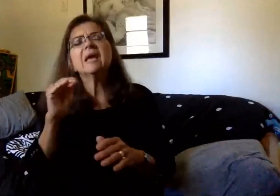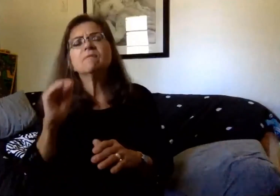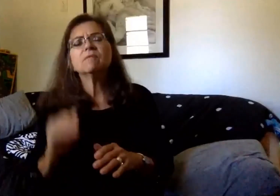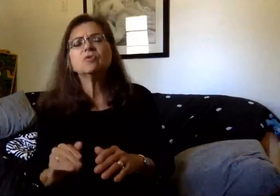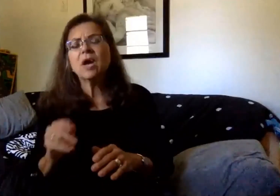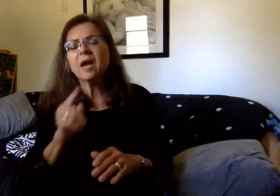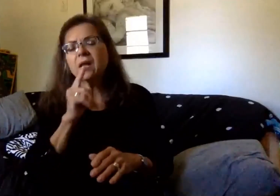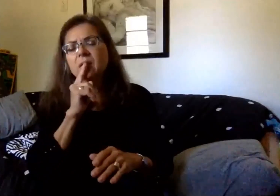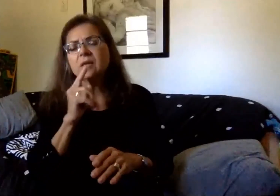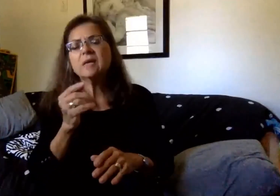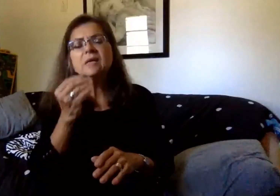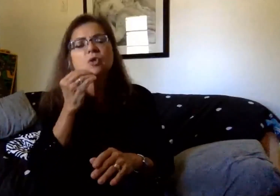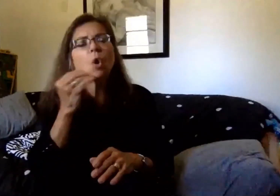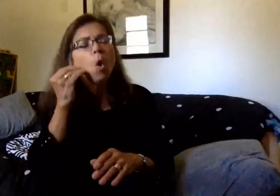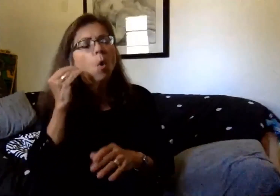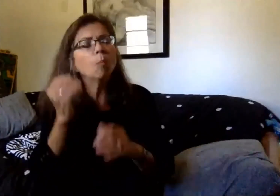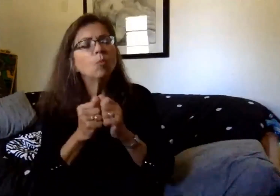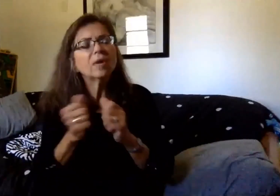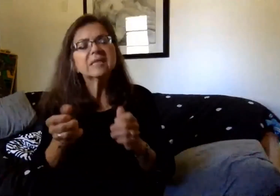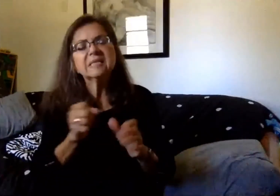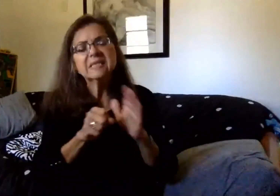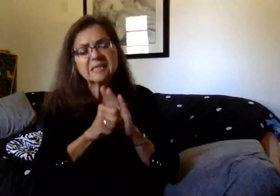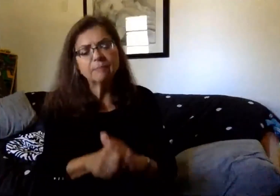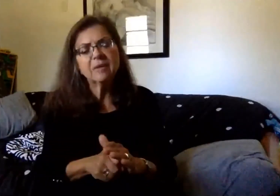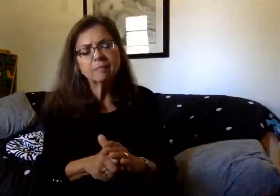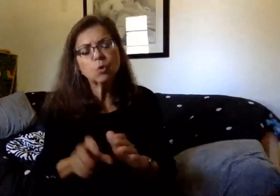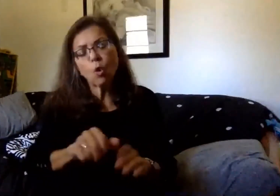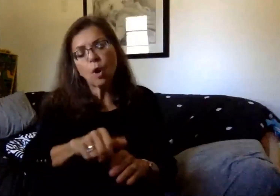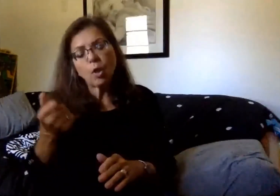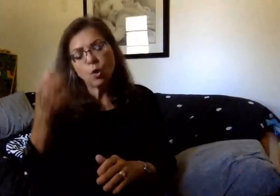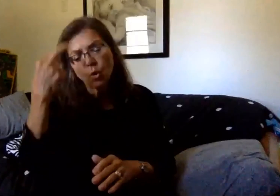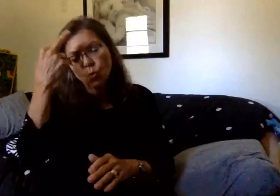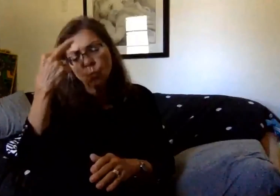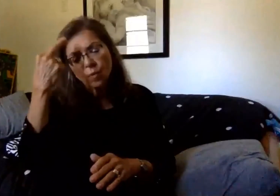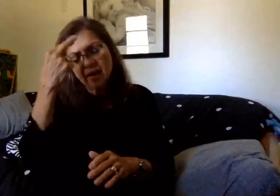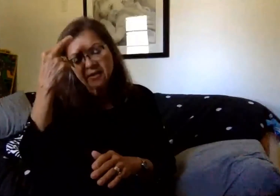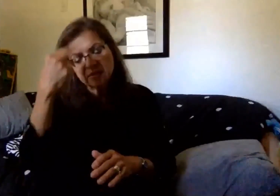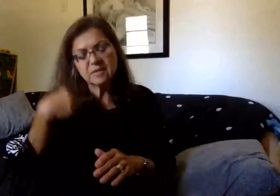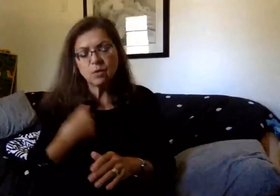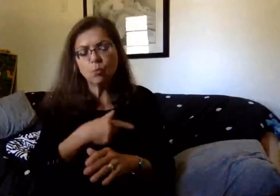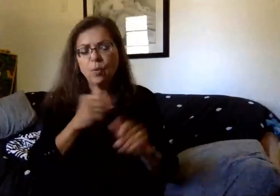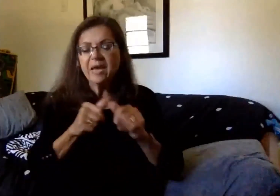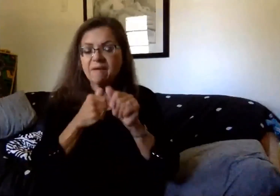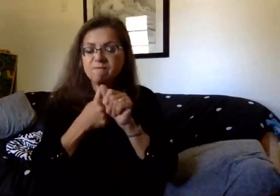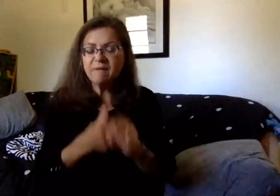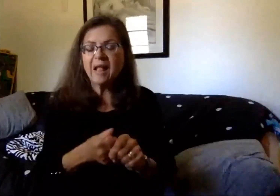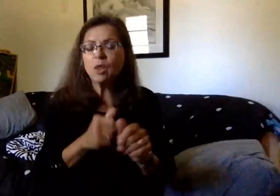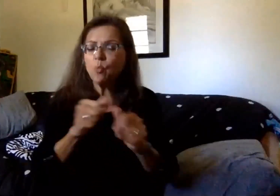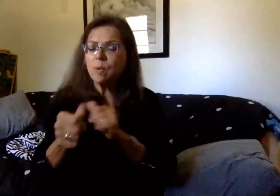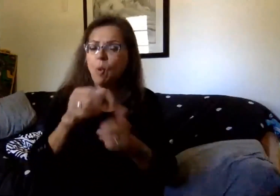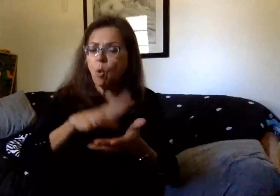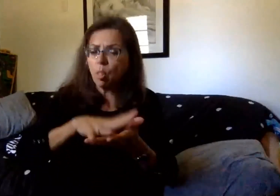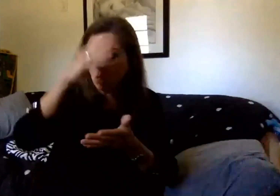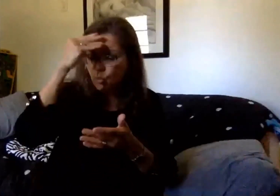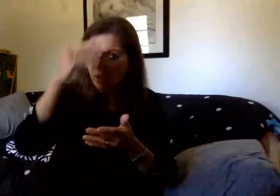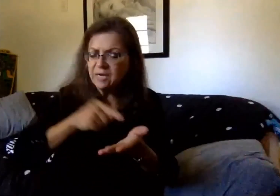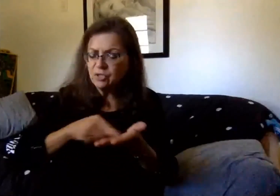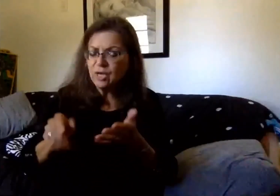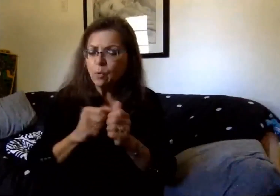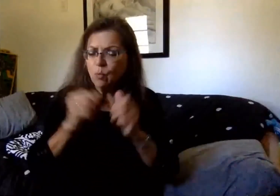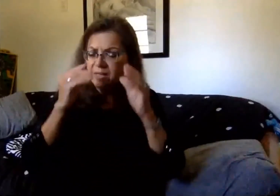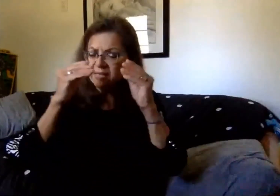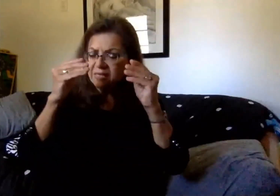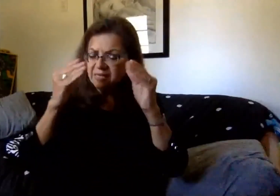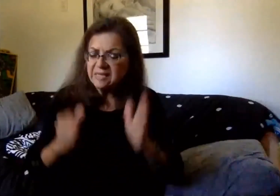potential COVID symptoms, or any other reason, will be able to follow the remote learning schedule and check in with our teachers in a way that they will